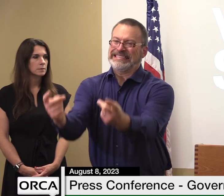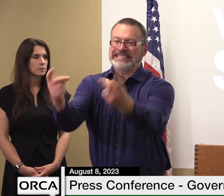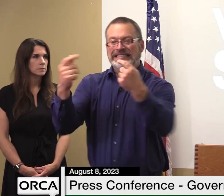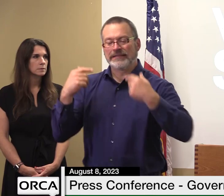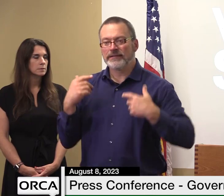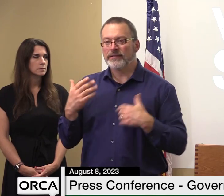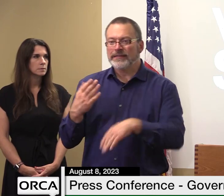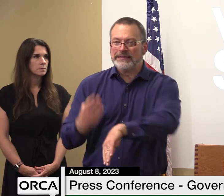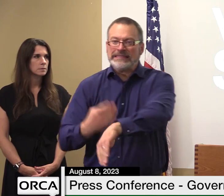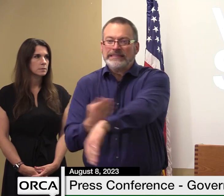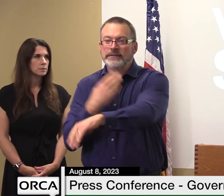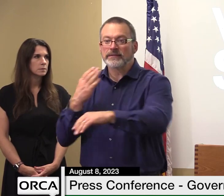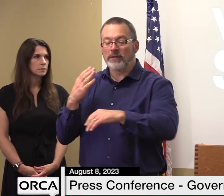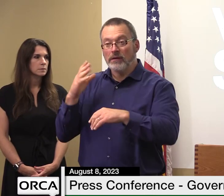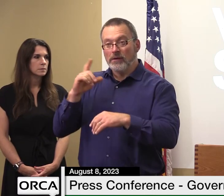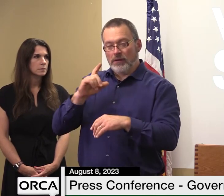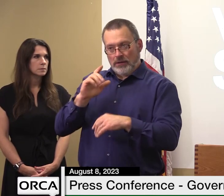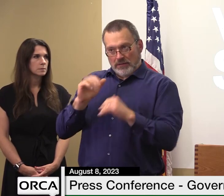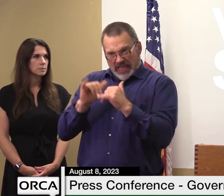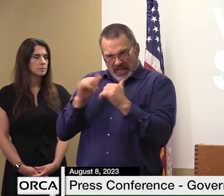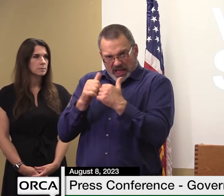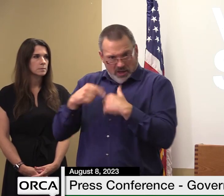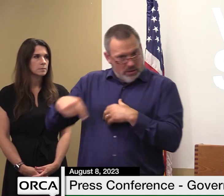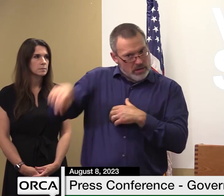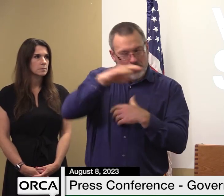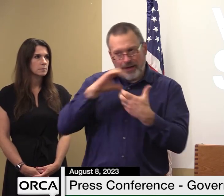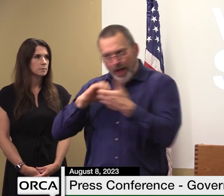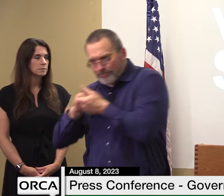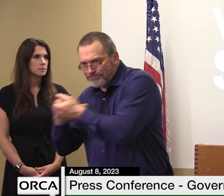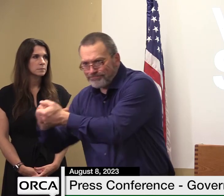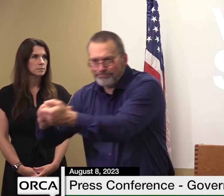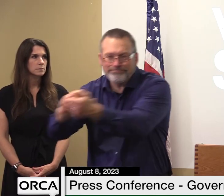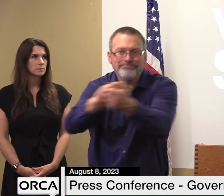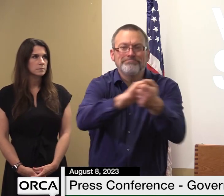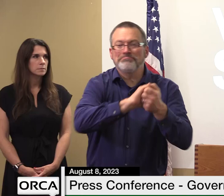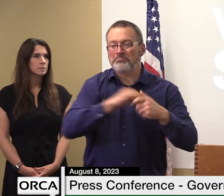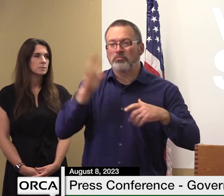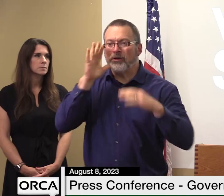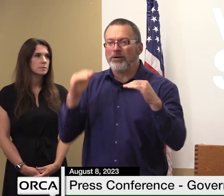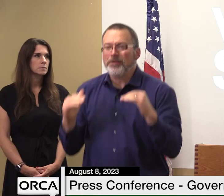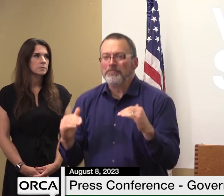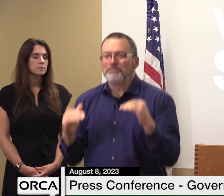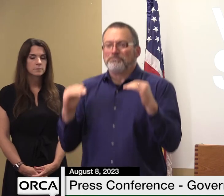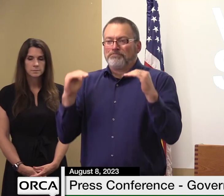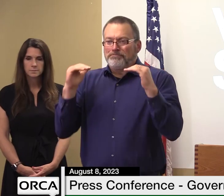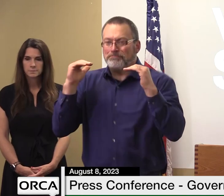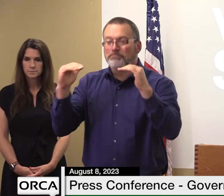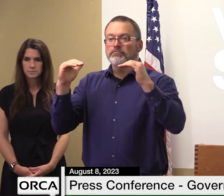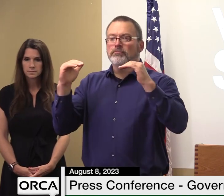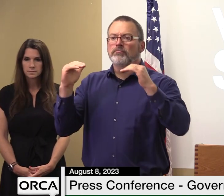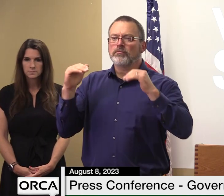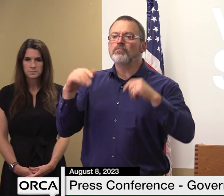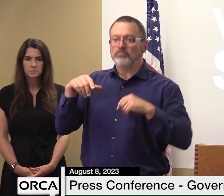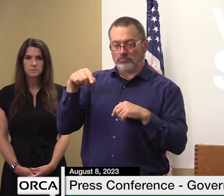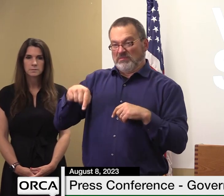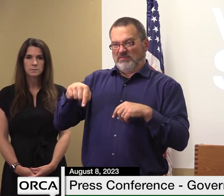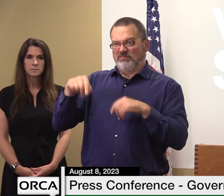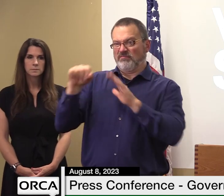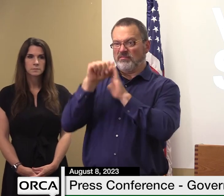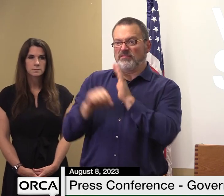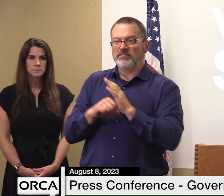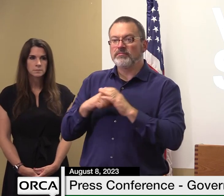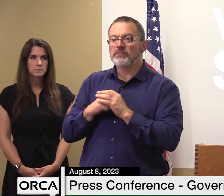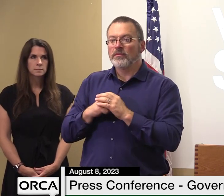that's why I named Doug Farnham who's with us today as chief recovery officer as deputy secretary of the agency of